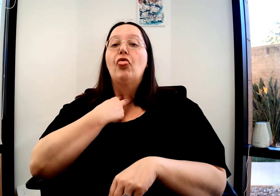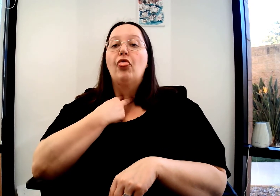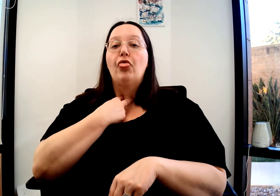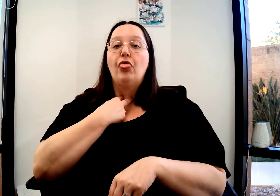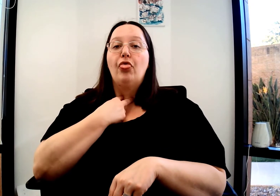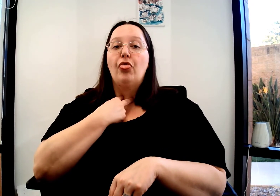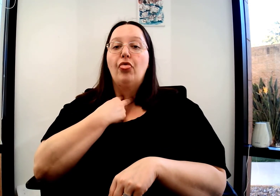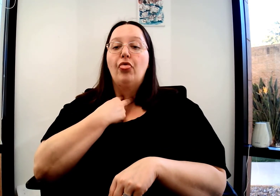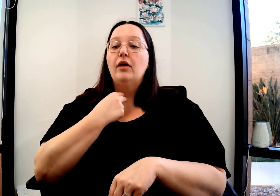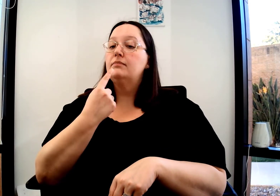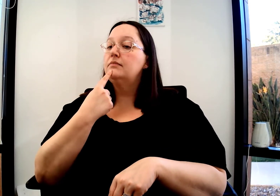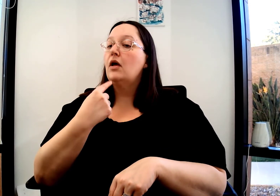The sign stuck.